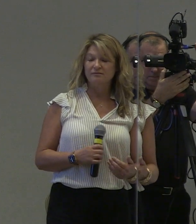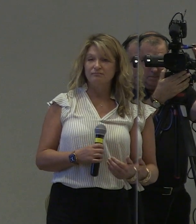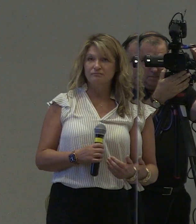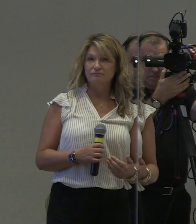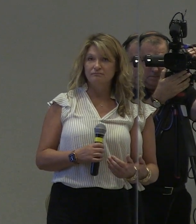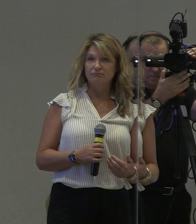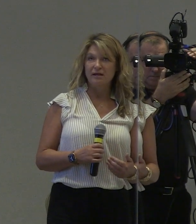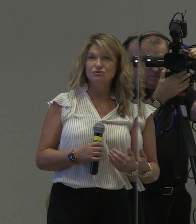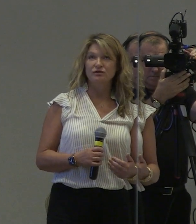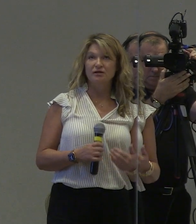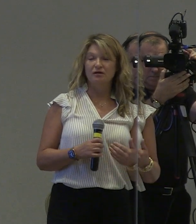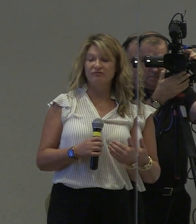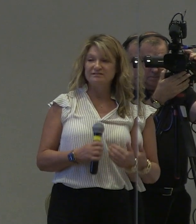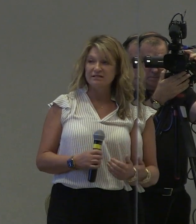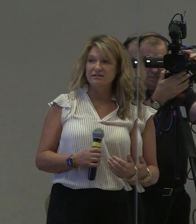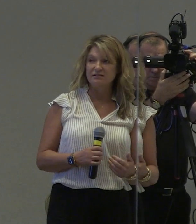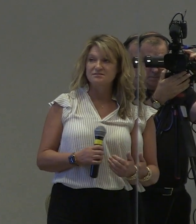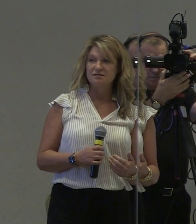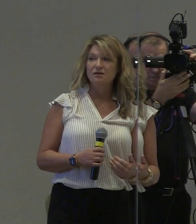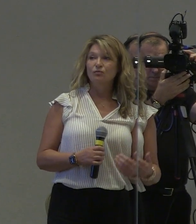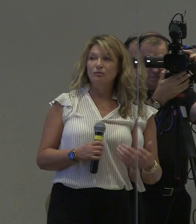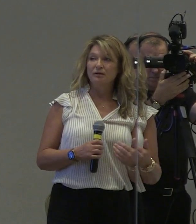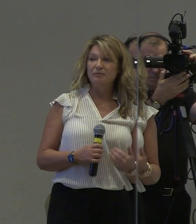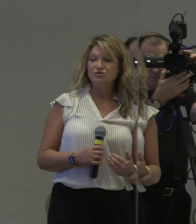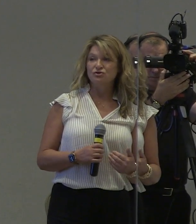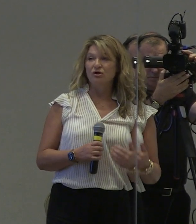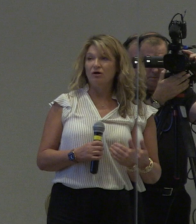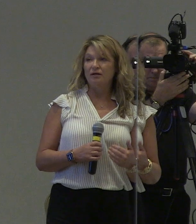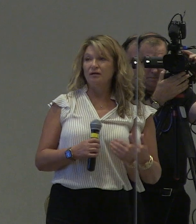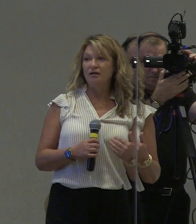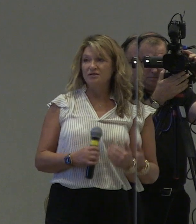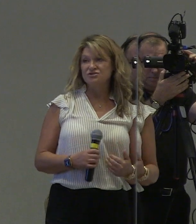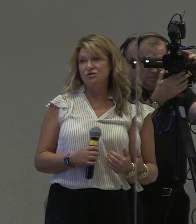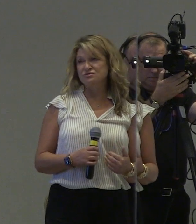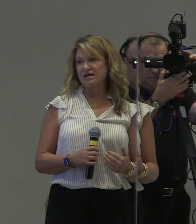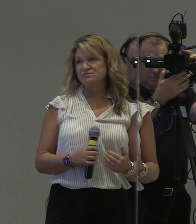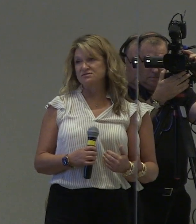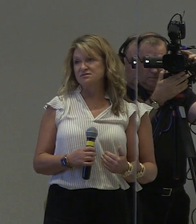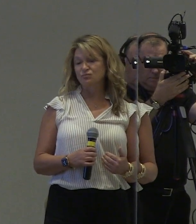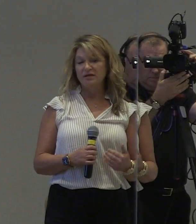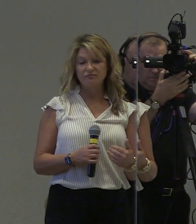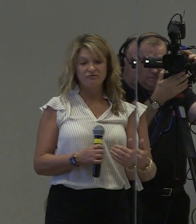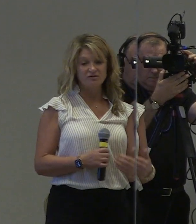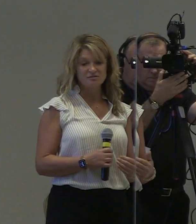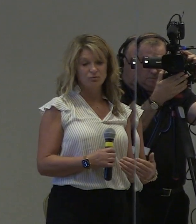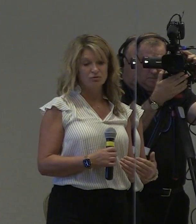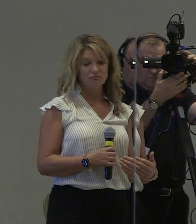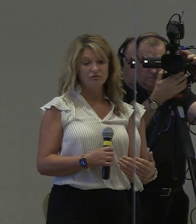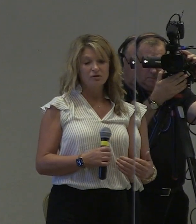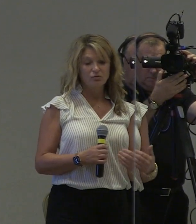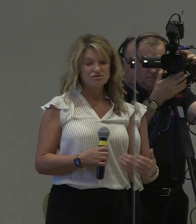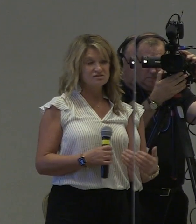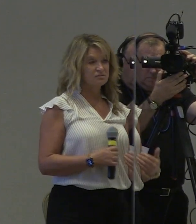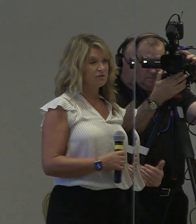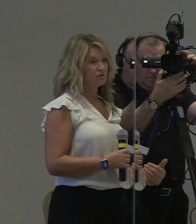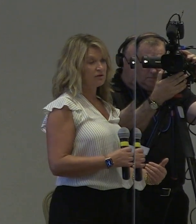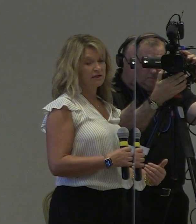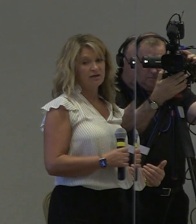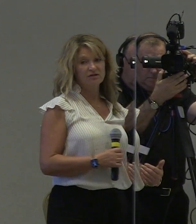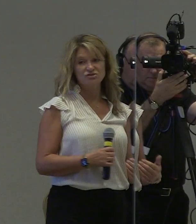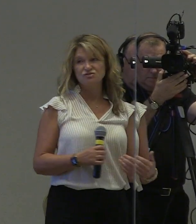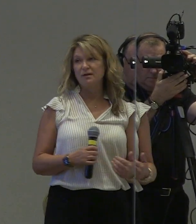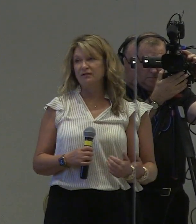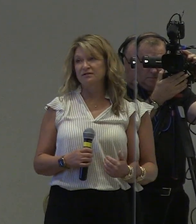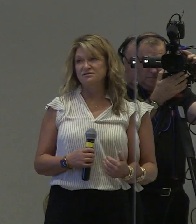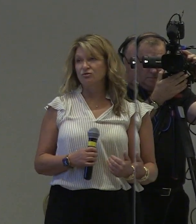that that metric of attendance be measured on unexcused absences we have a very supportive court system here in